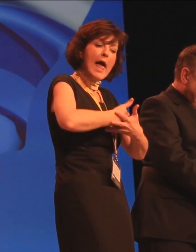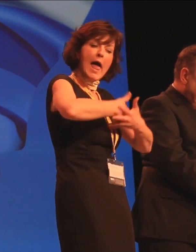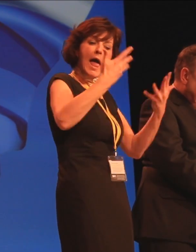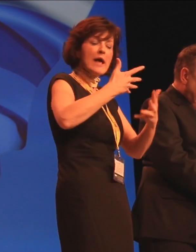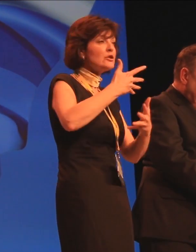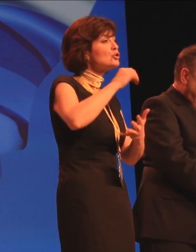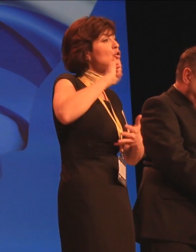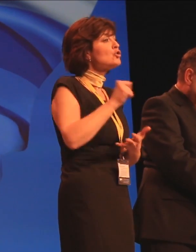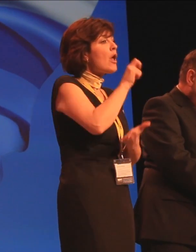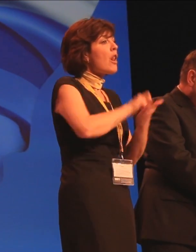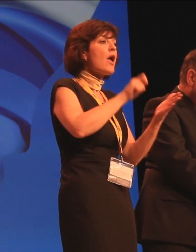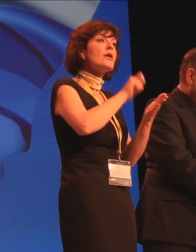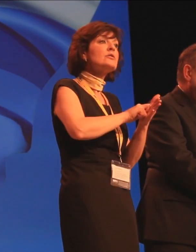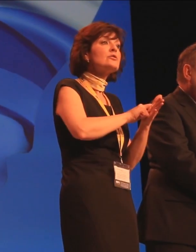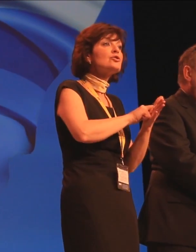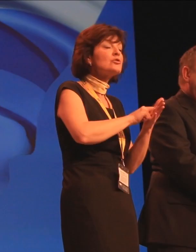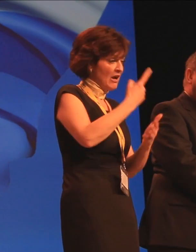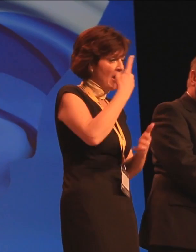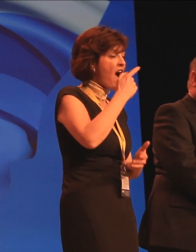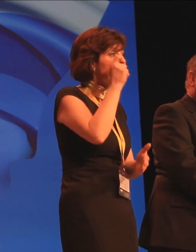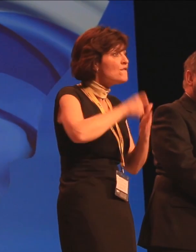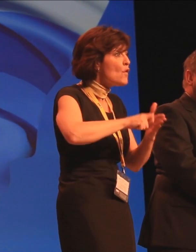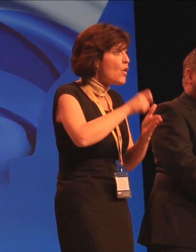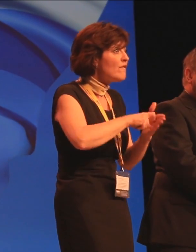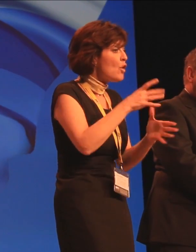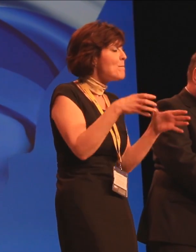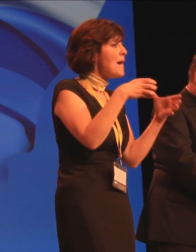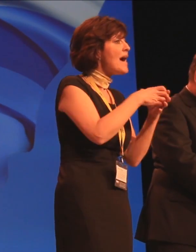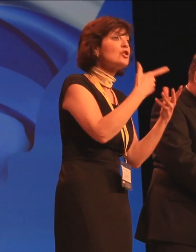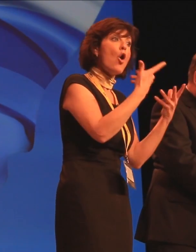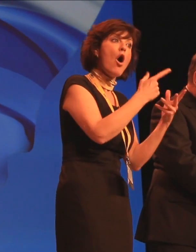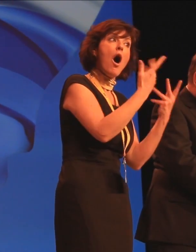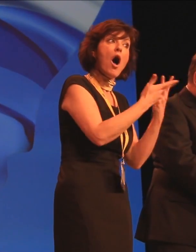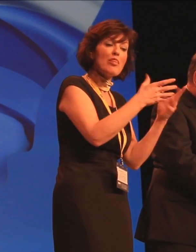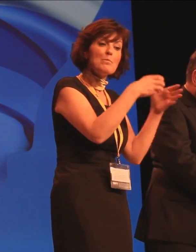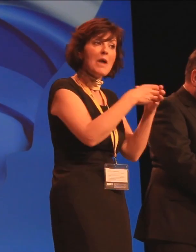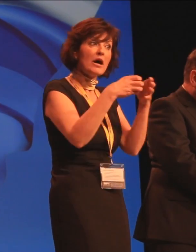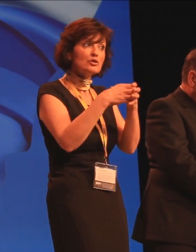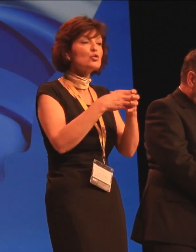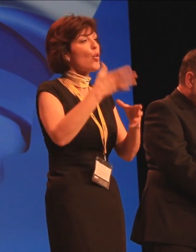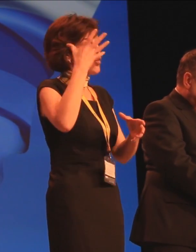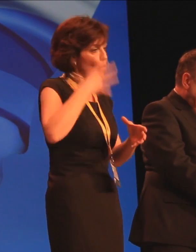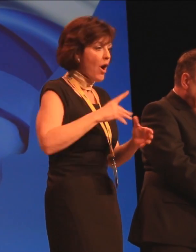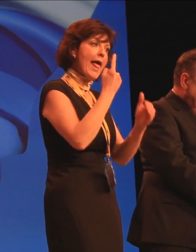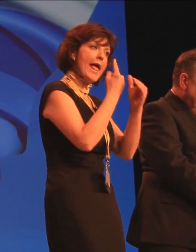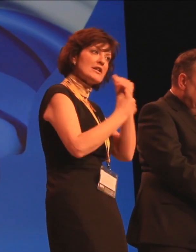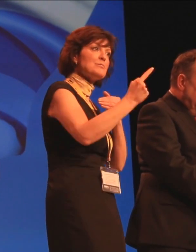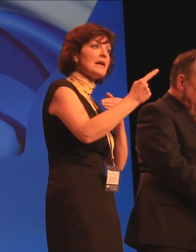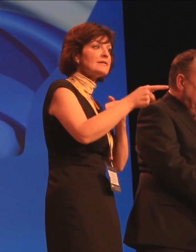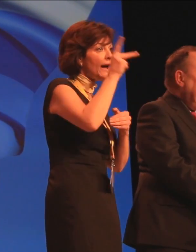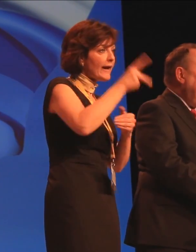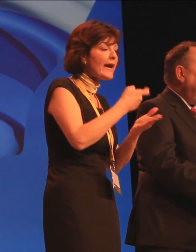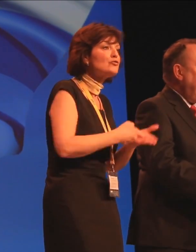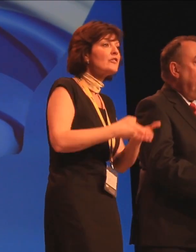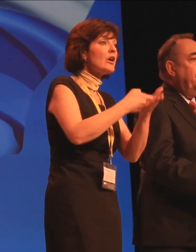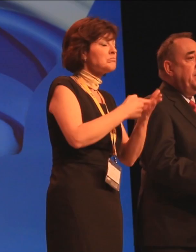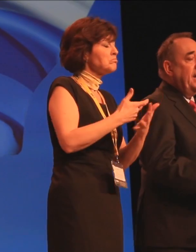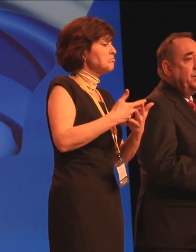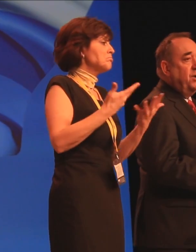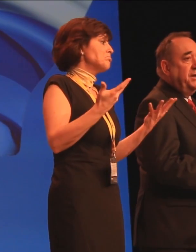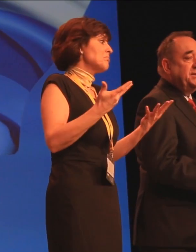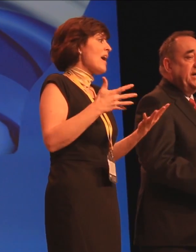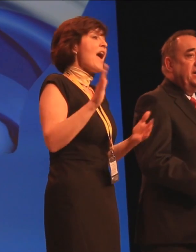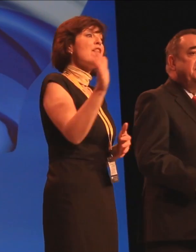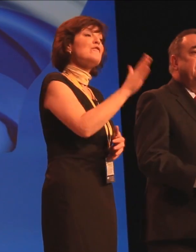Scottish election vote for a party or parties who wish to put the matter to the touch once again. After all,